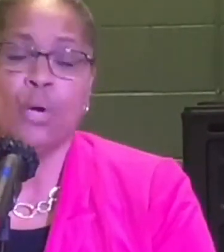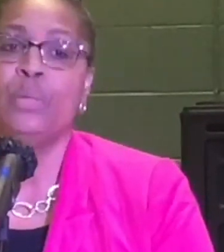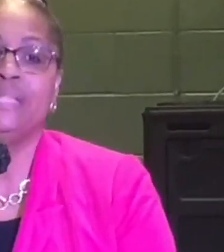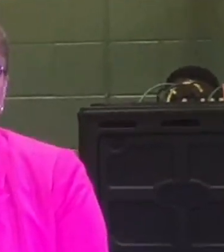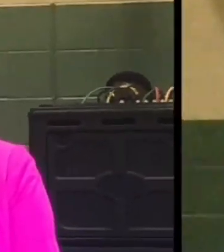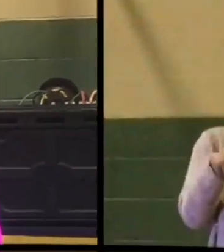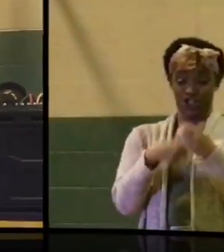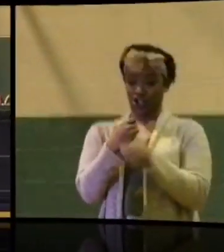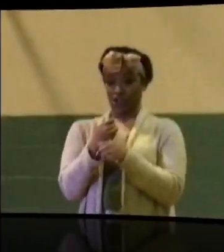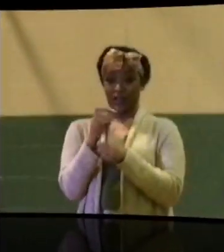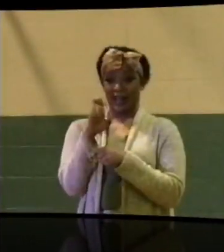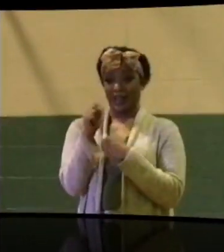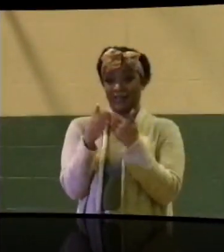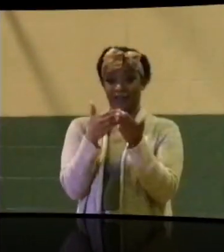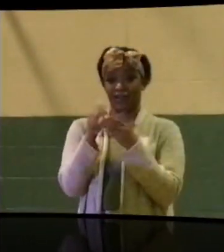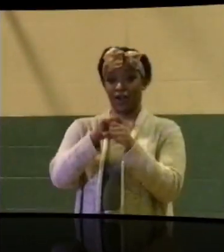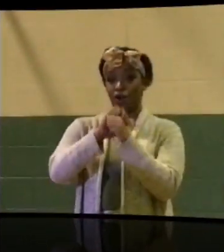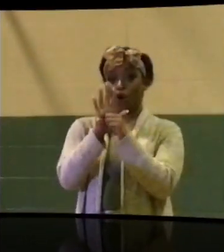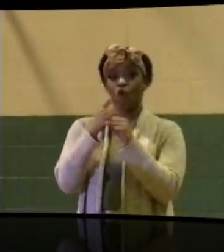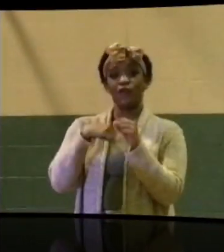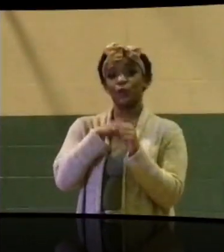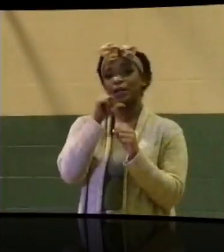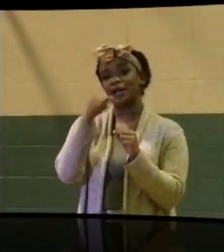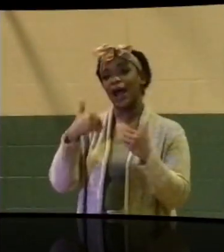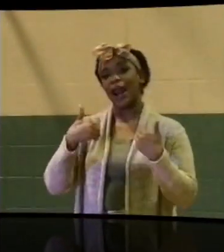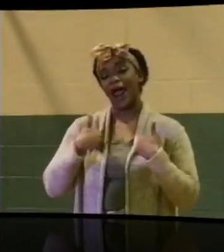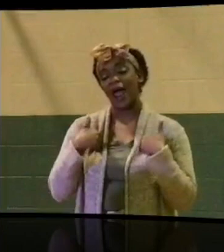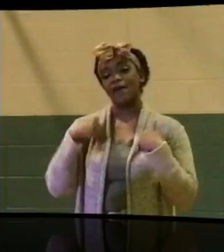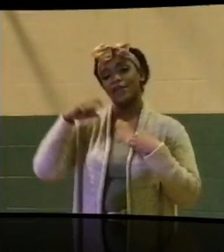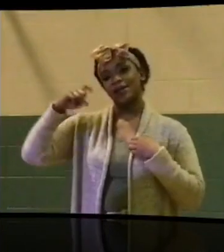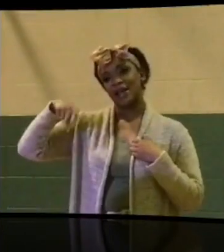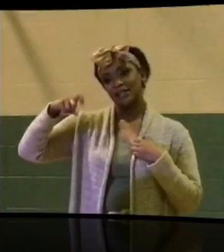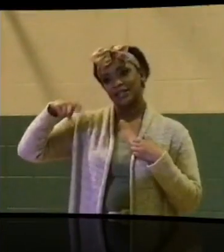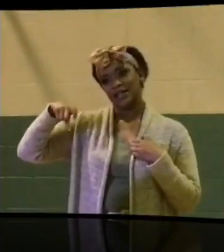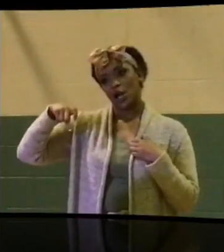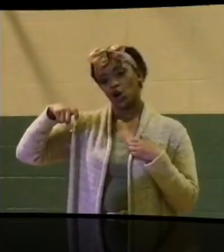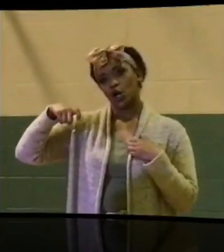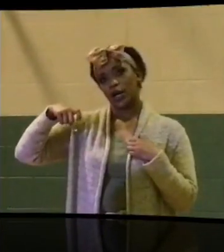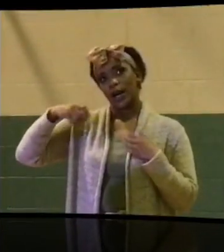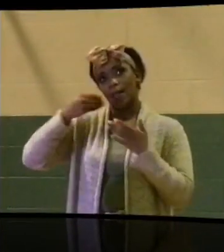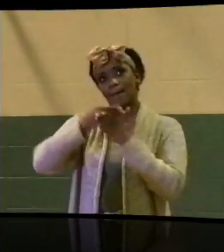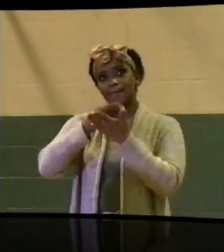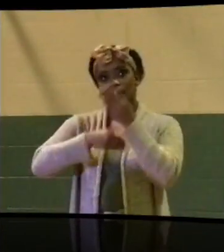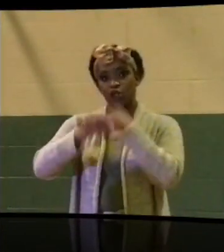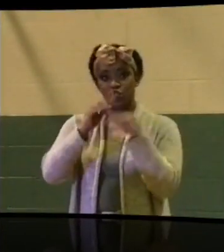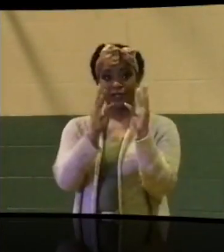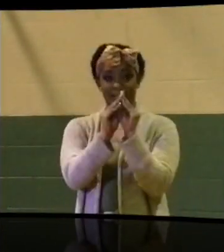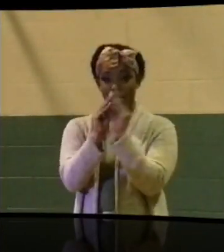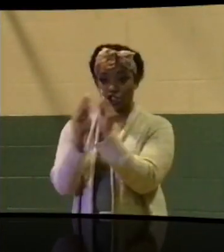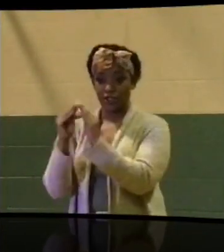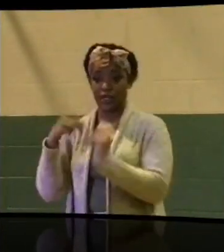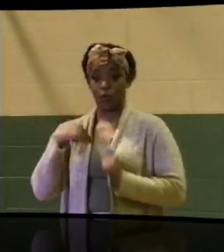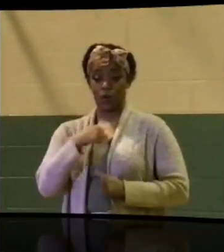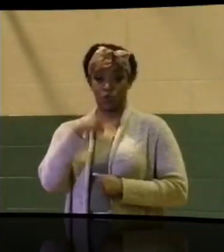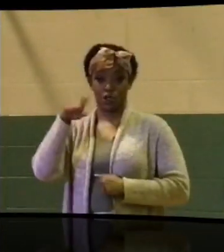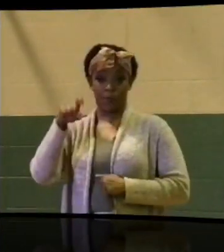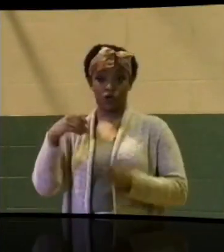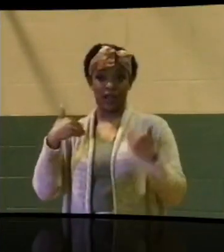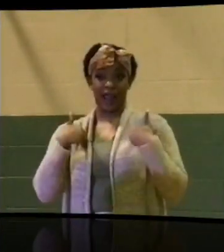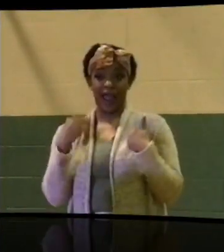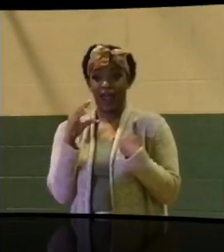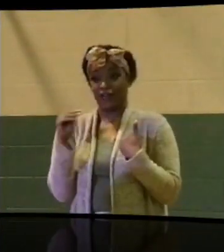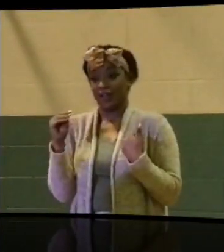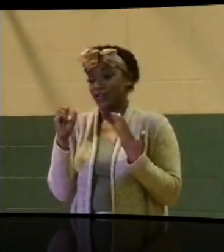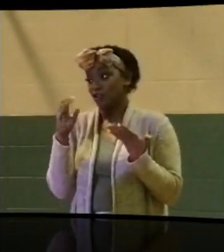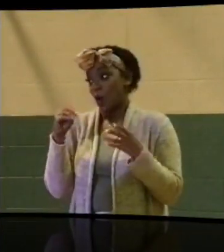COVID, we did not have the necessary budget sessions that we were supposed to have. And so in essence,